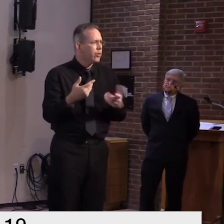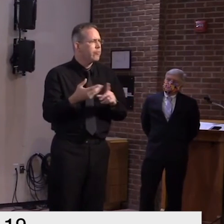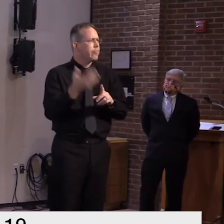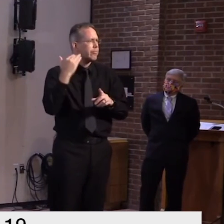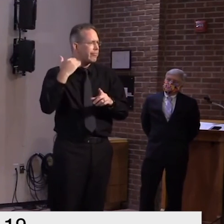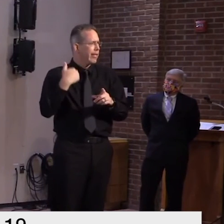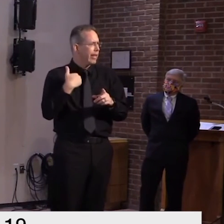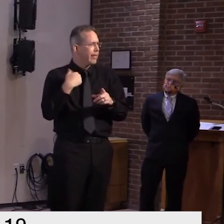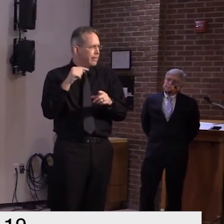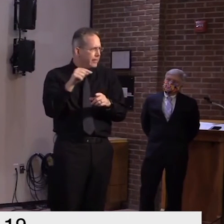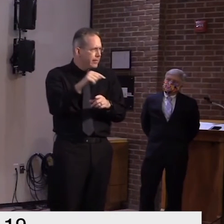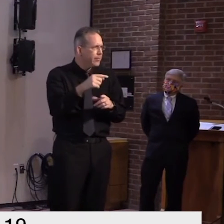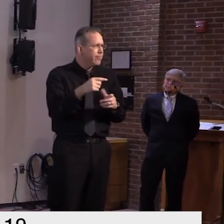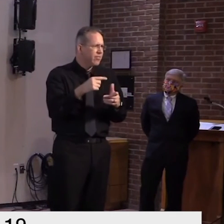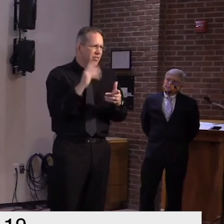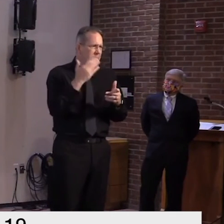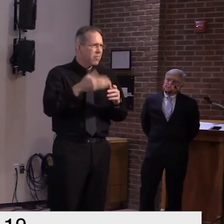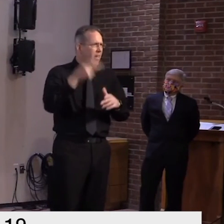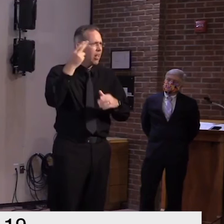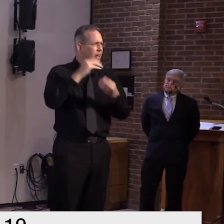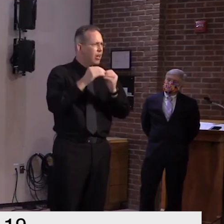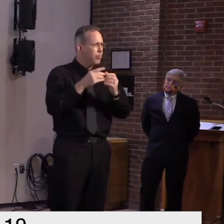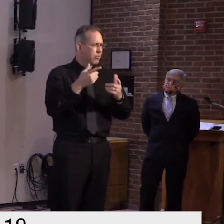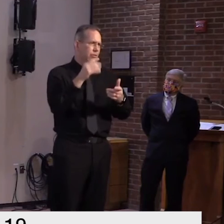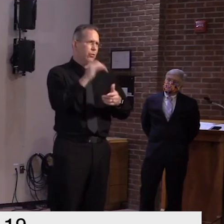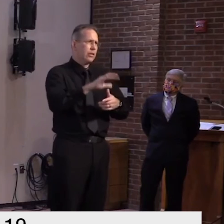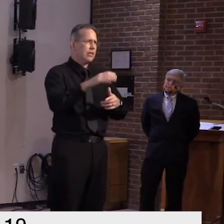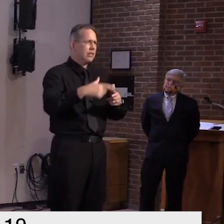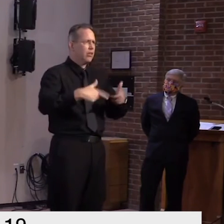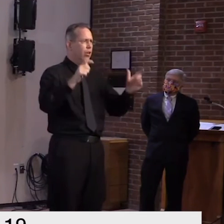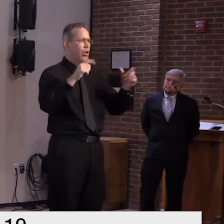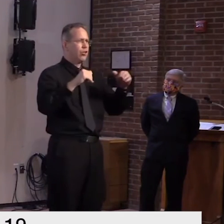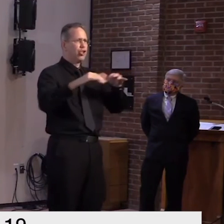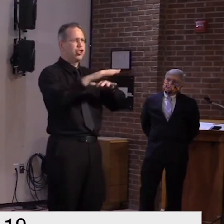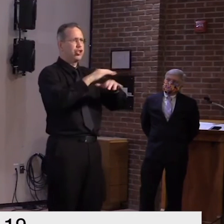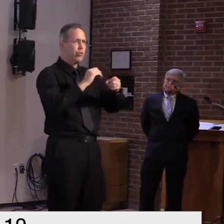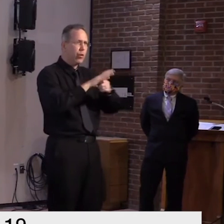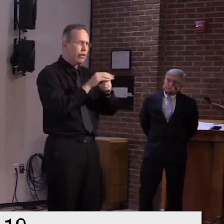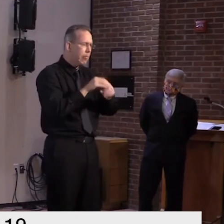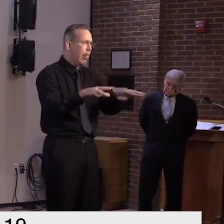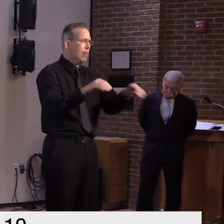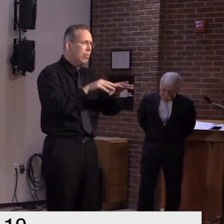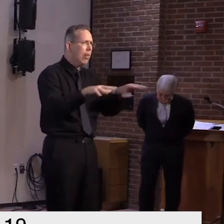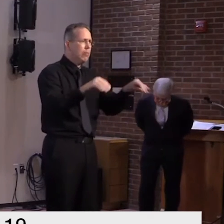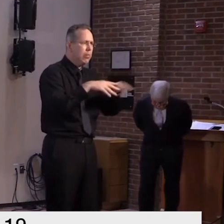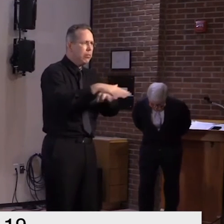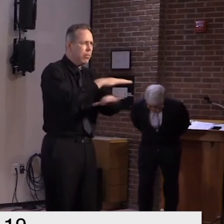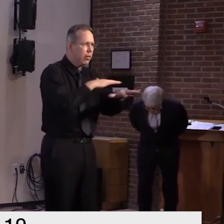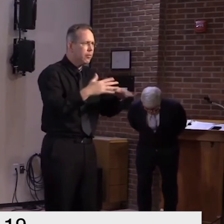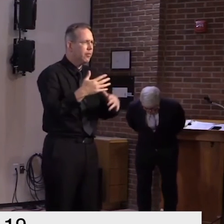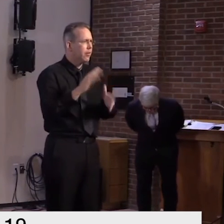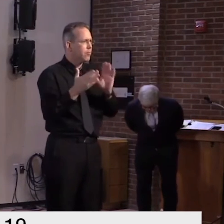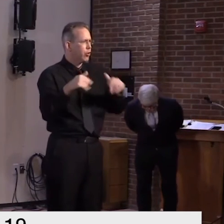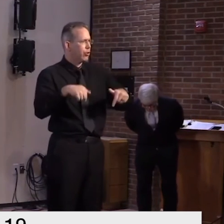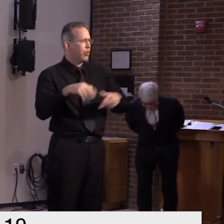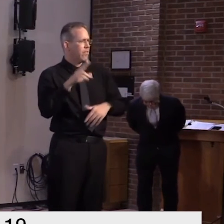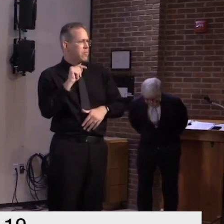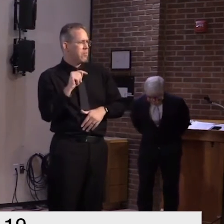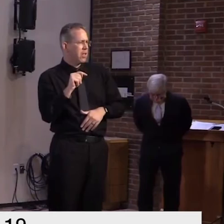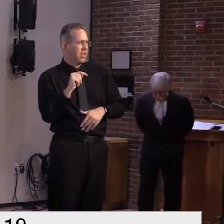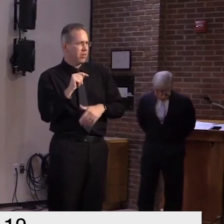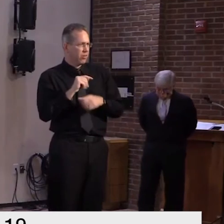under 10 percent and in many locations like vermont it would be well under five percent in brazil so